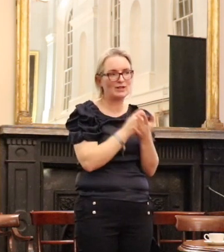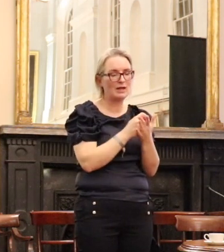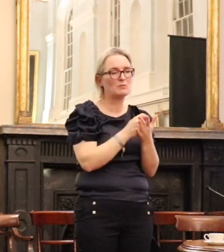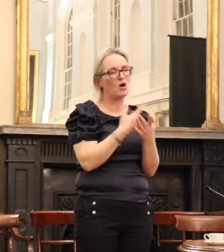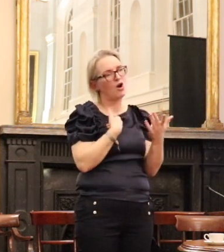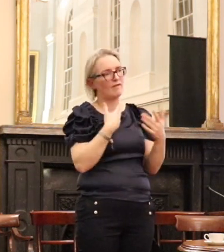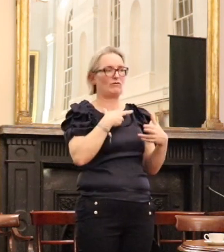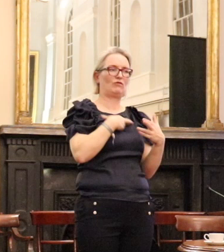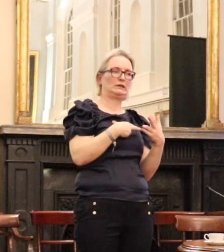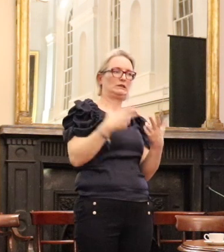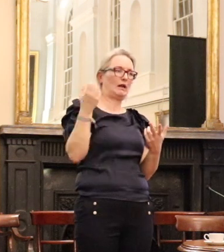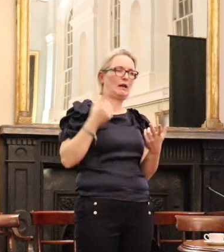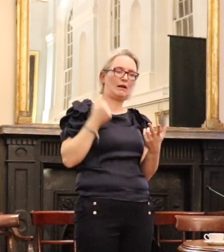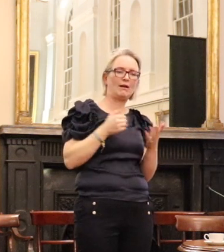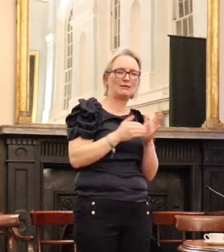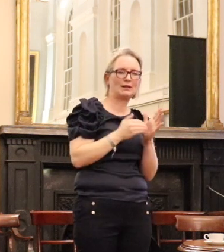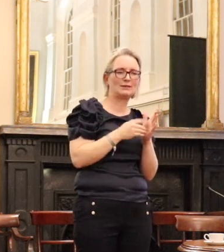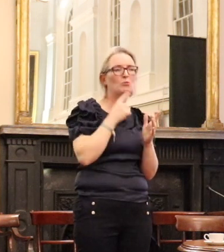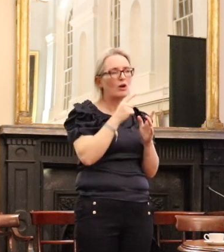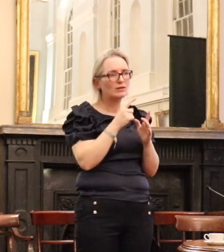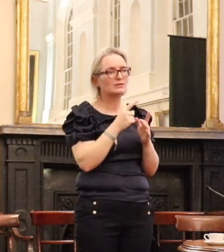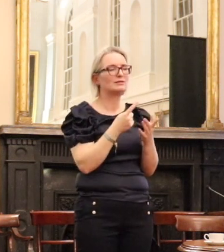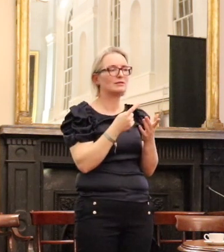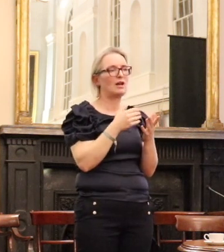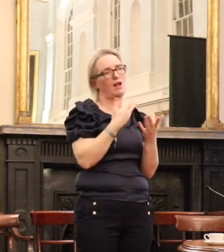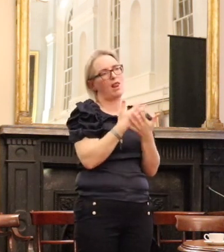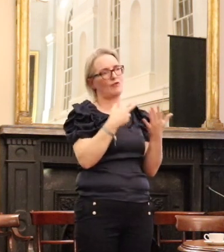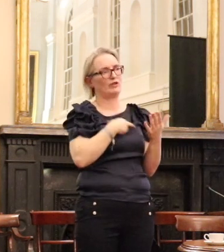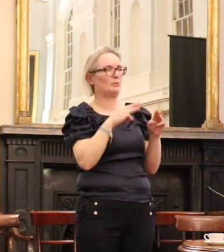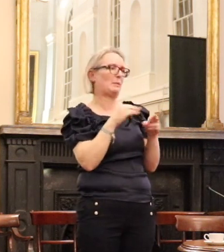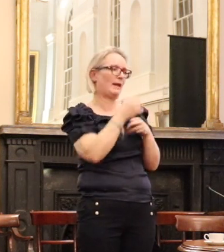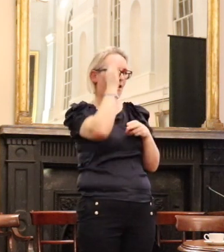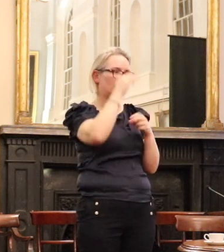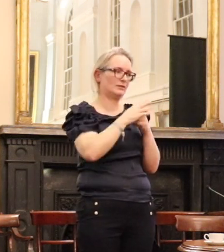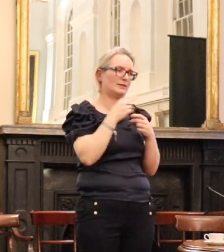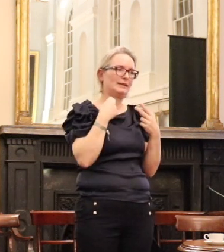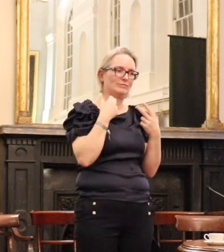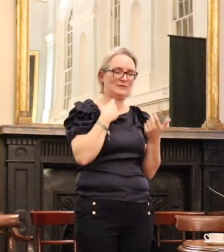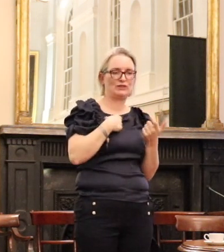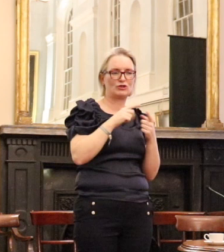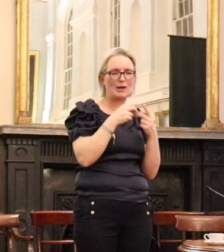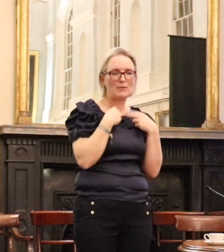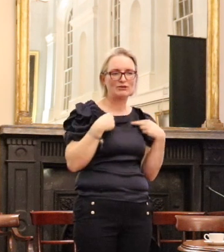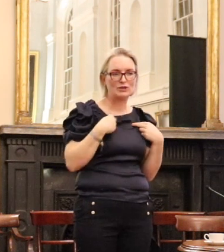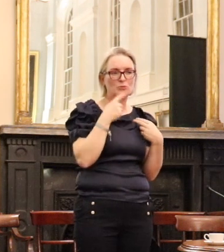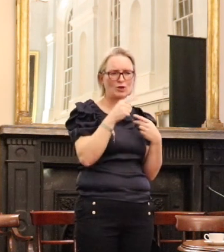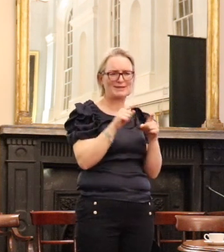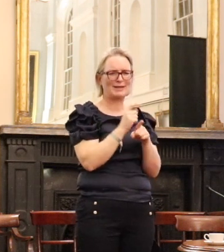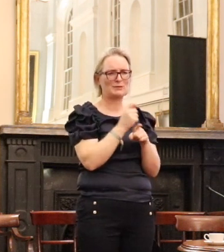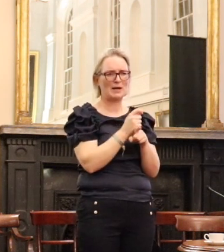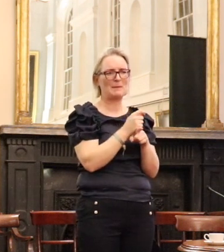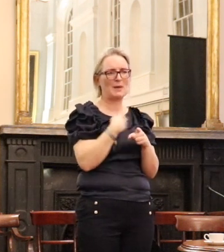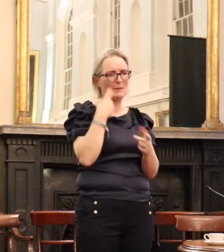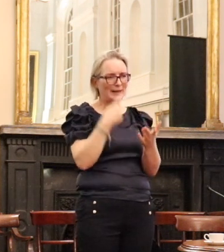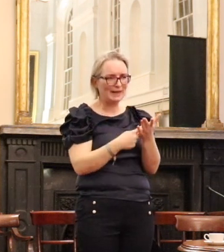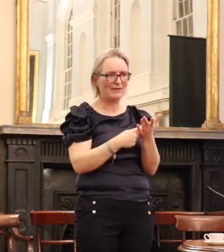profession that very often has some of the weapons keeping the country as its members but it's still a pretty astonishing situation I